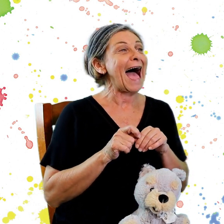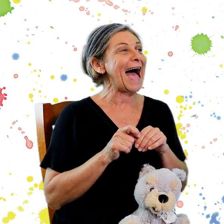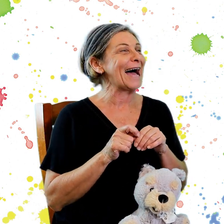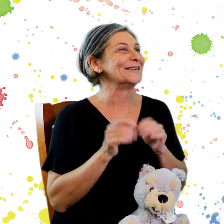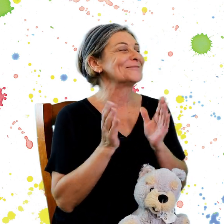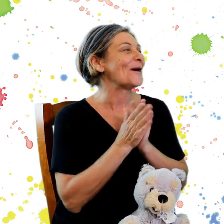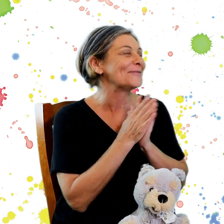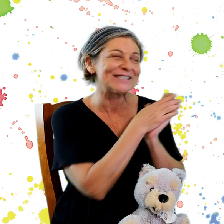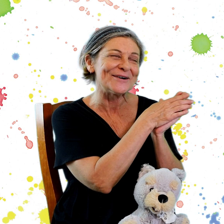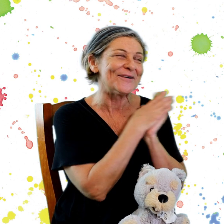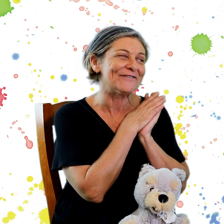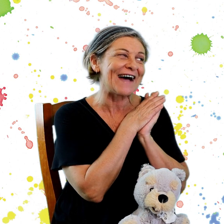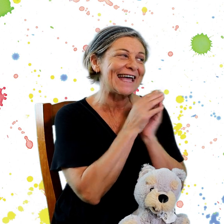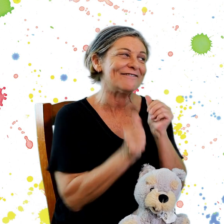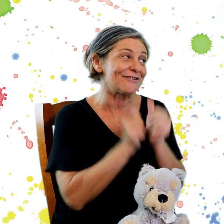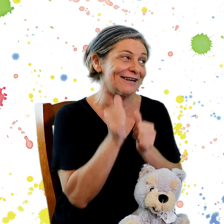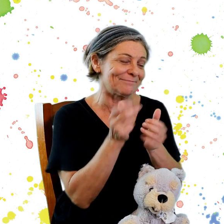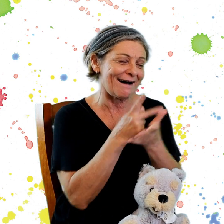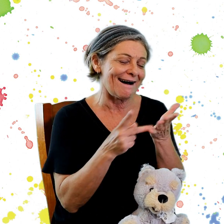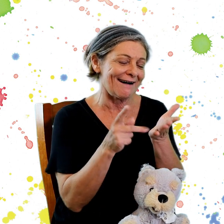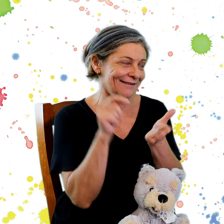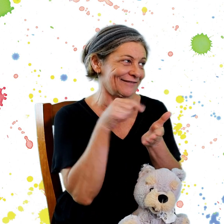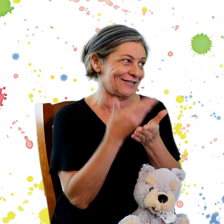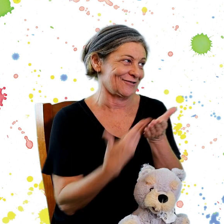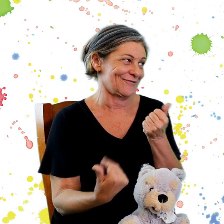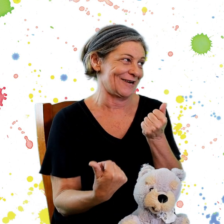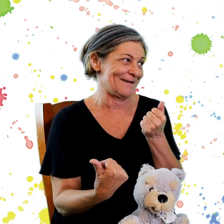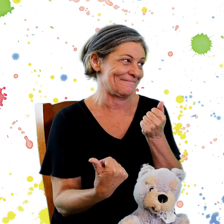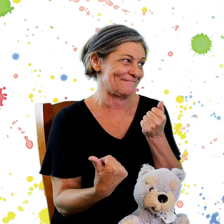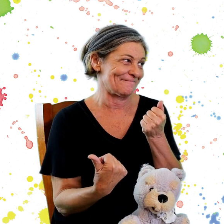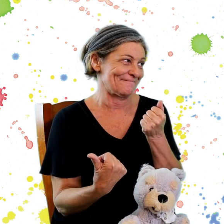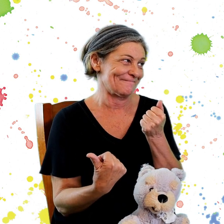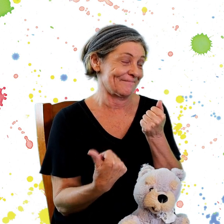And what was your favorite part of the story? I have two.